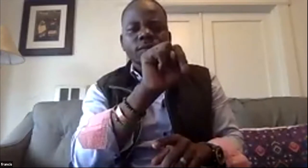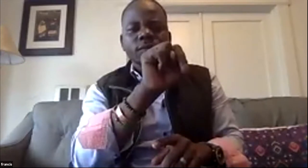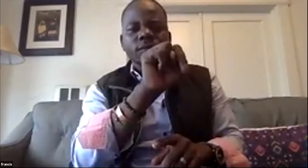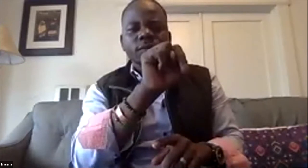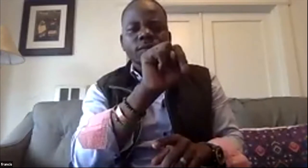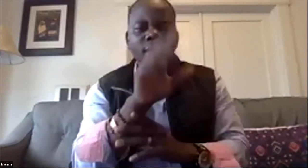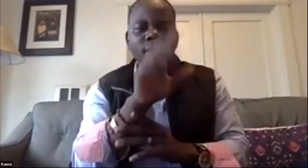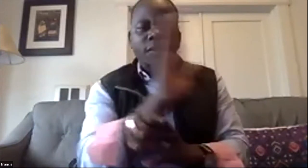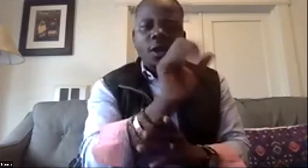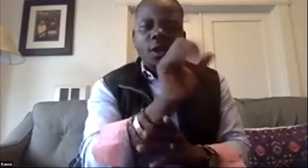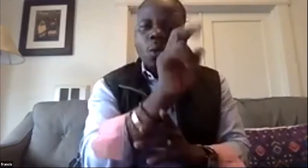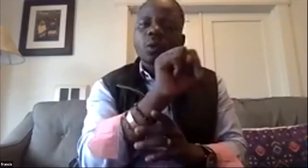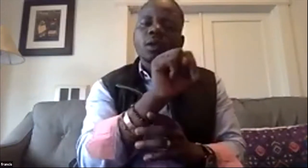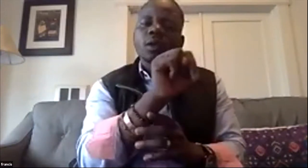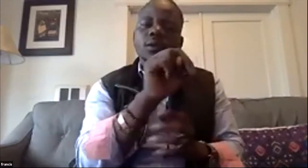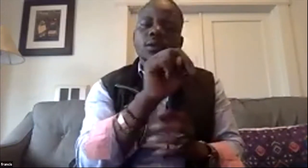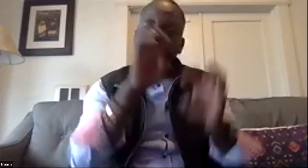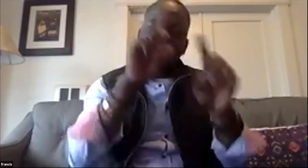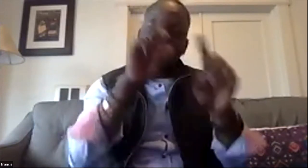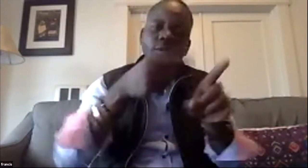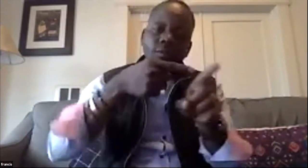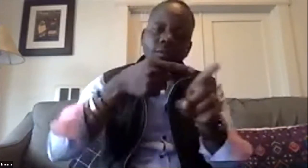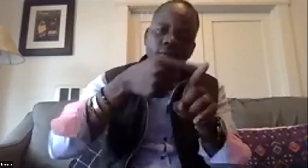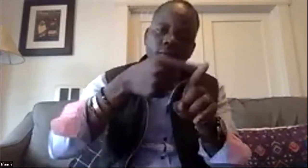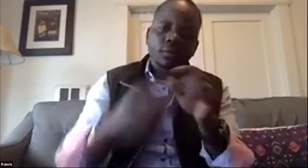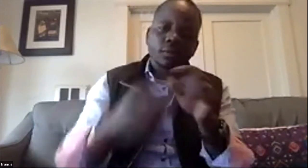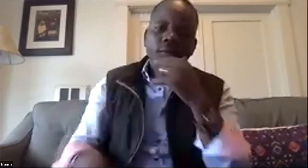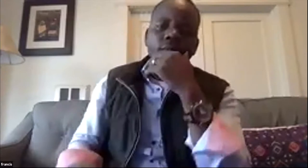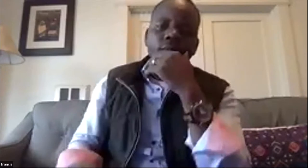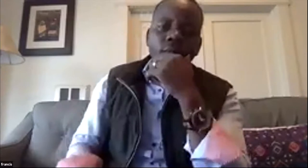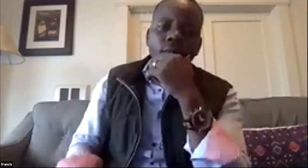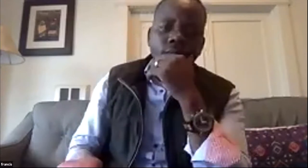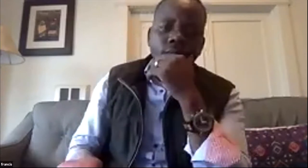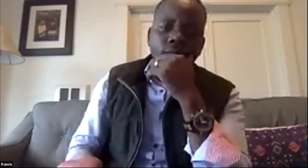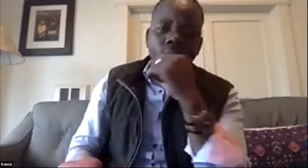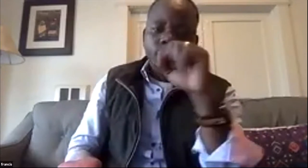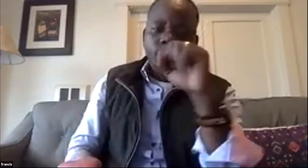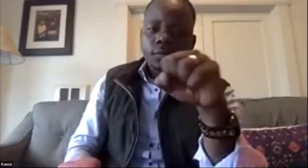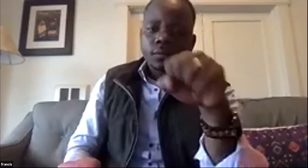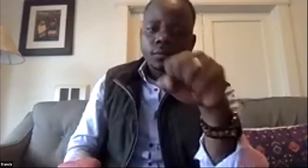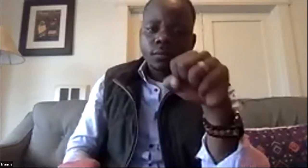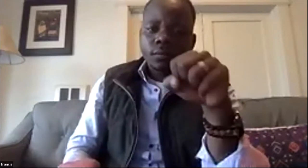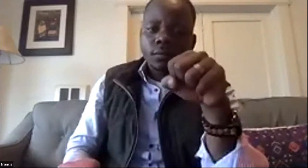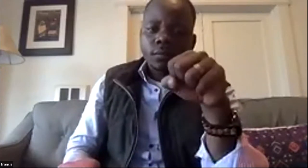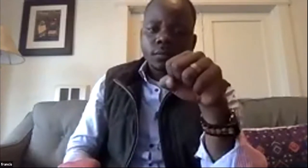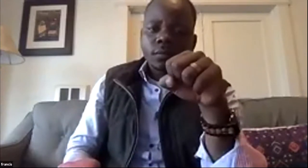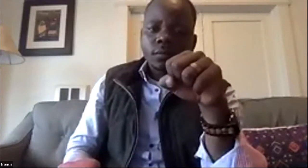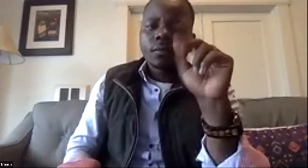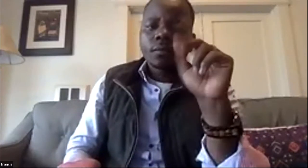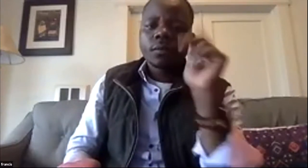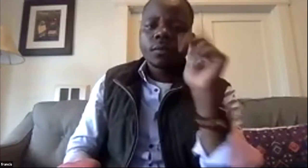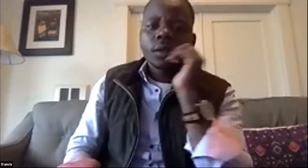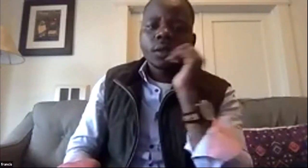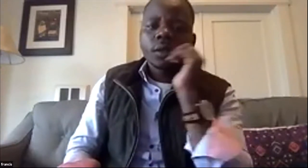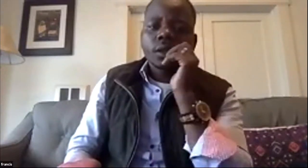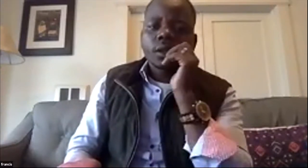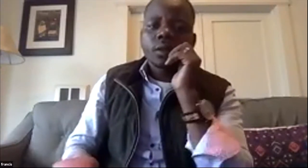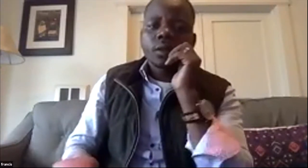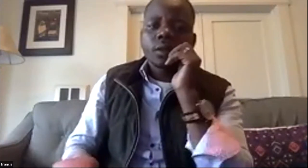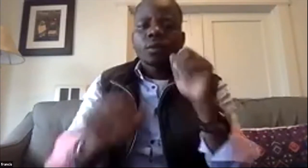give me just give a minute give me friends you can see me you're a little bit frozen and speed a little bit slow so